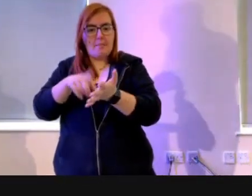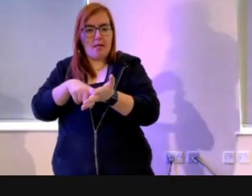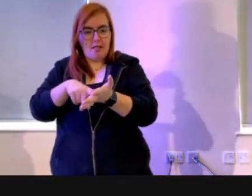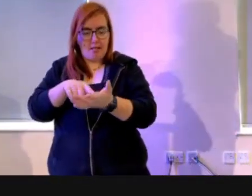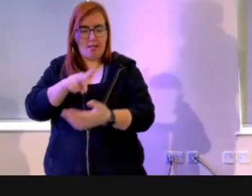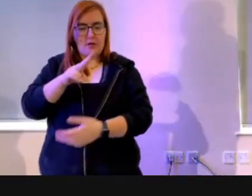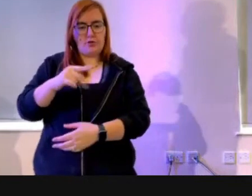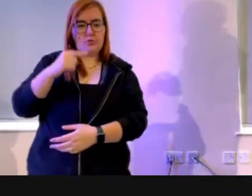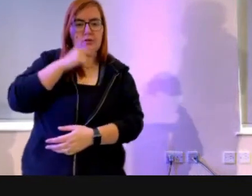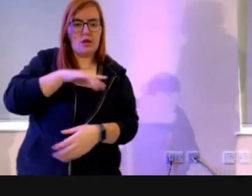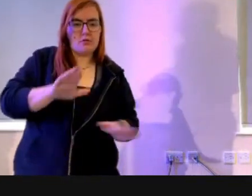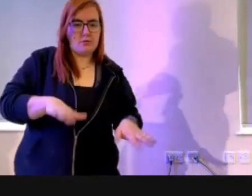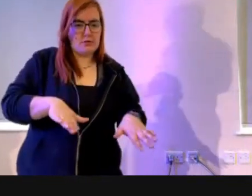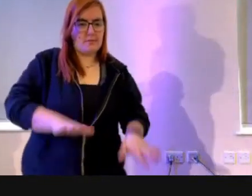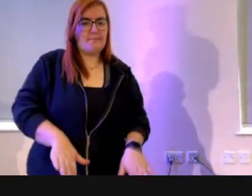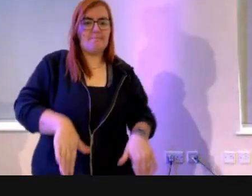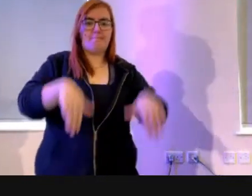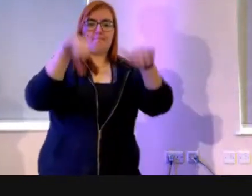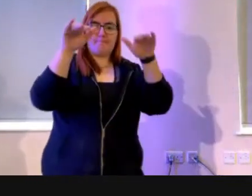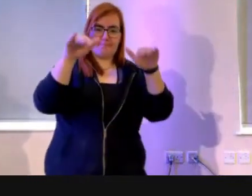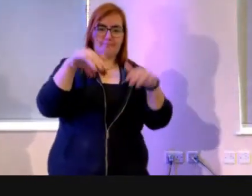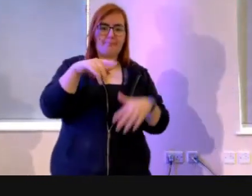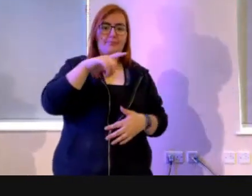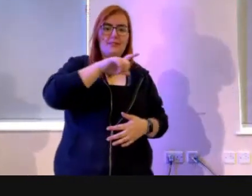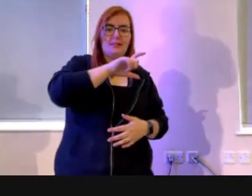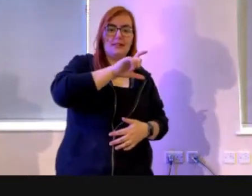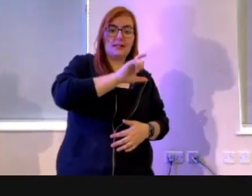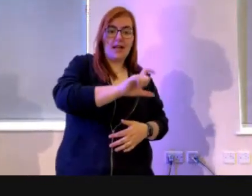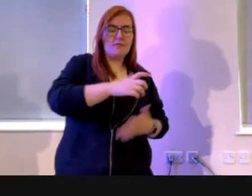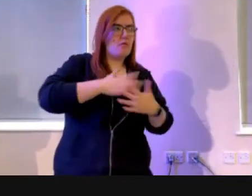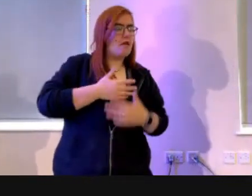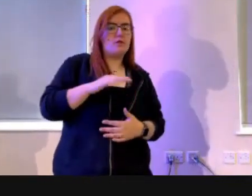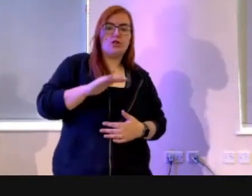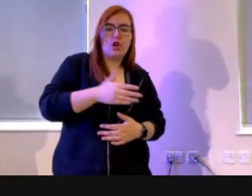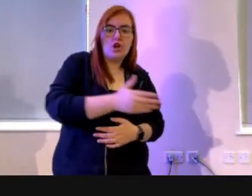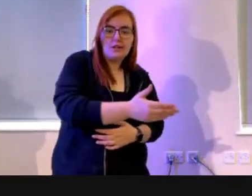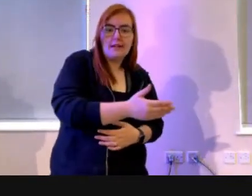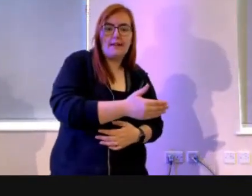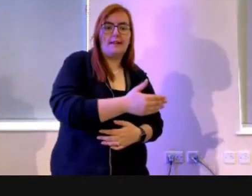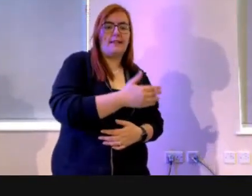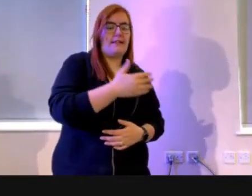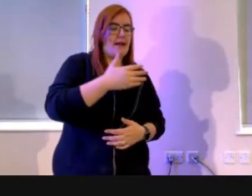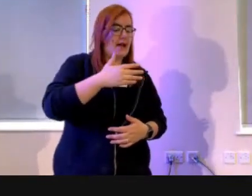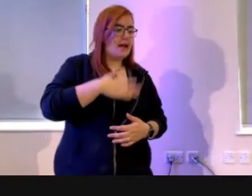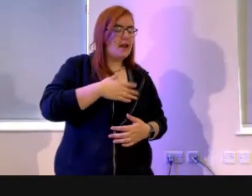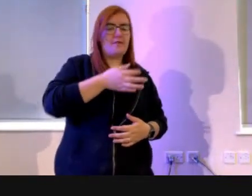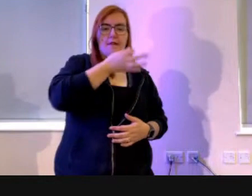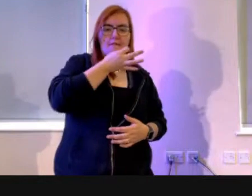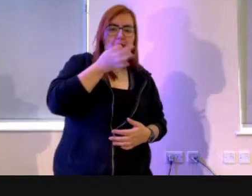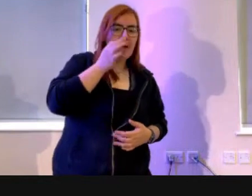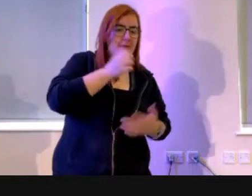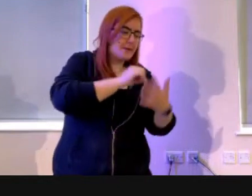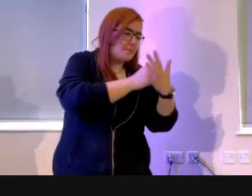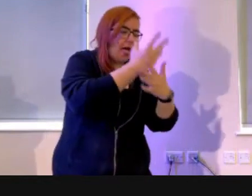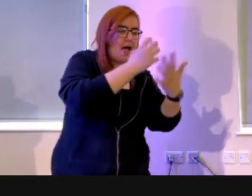they grow up. And Cain is into gardening. He likes doing lots of things with flowers and plants and things like that.